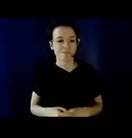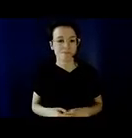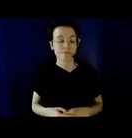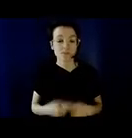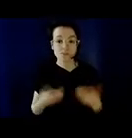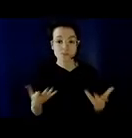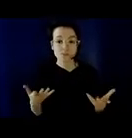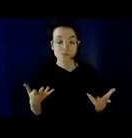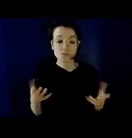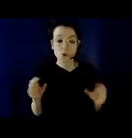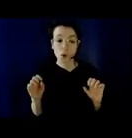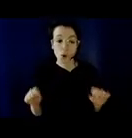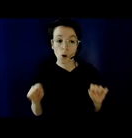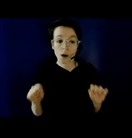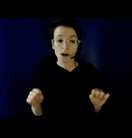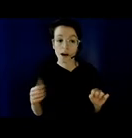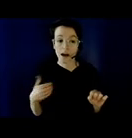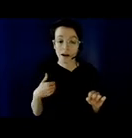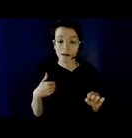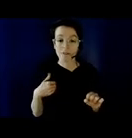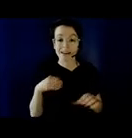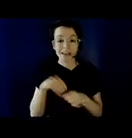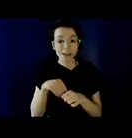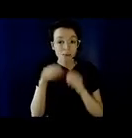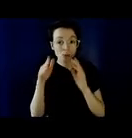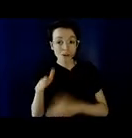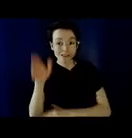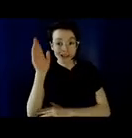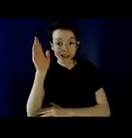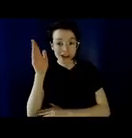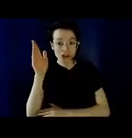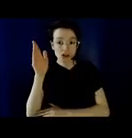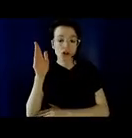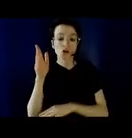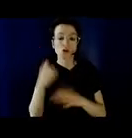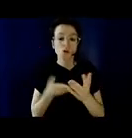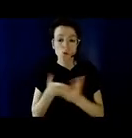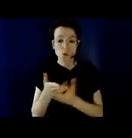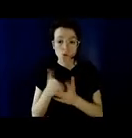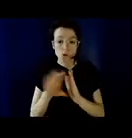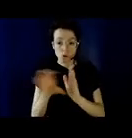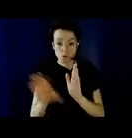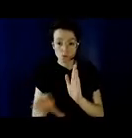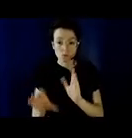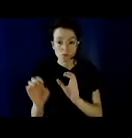Theoretically, streaming in-person lectures via Zoom, would be one solution for my course.